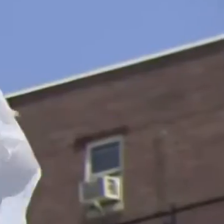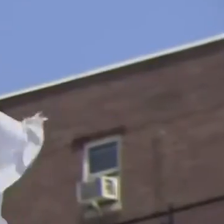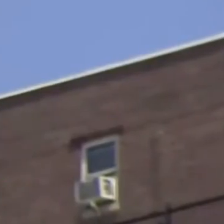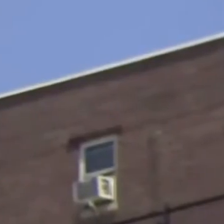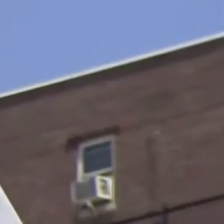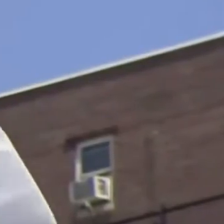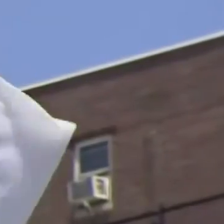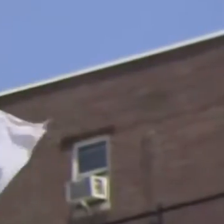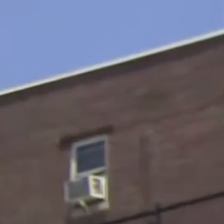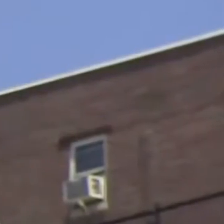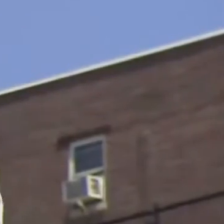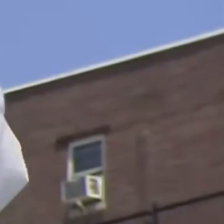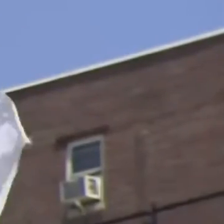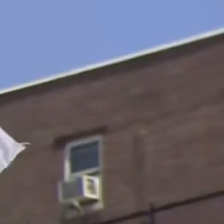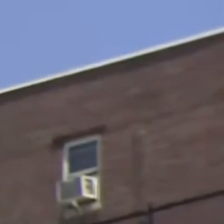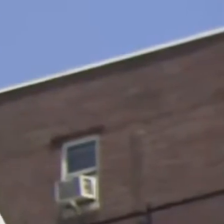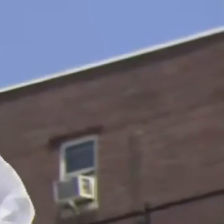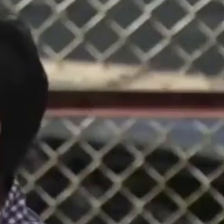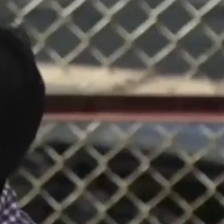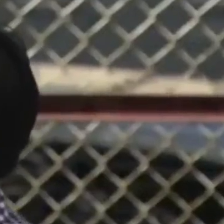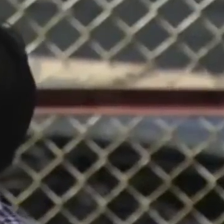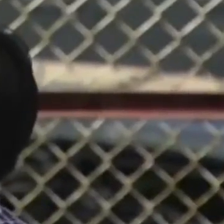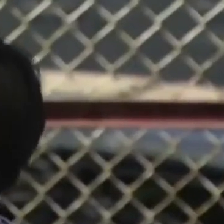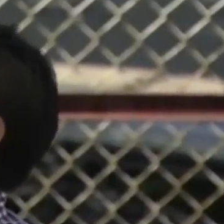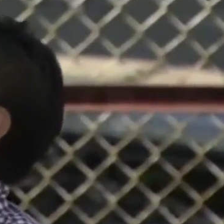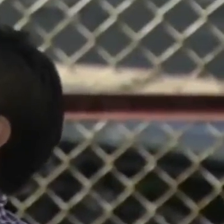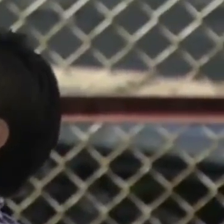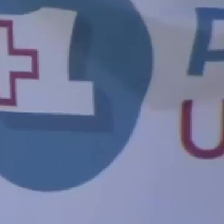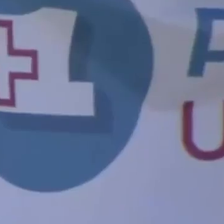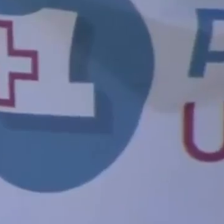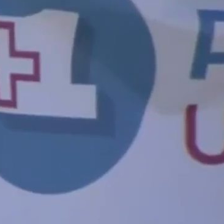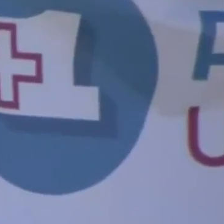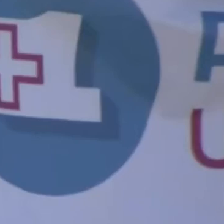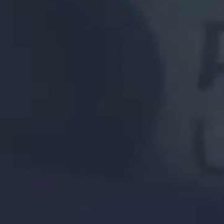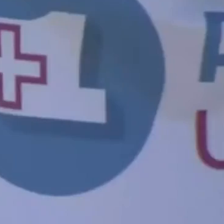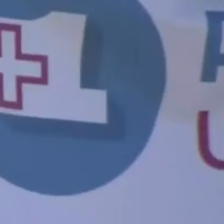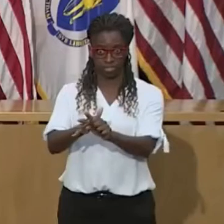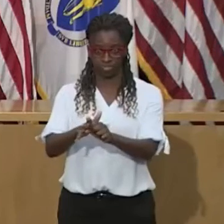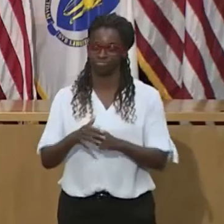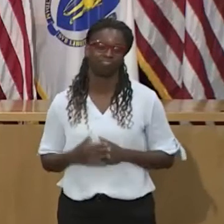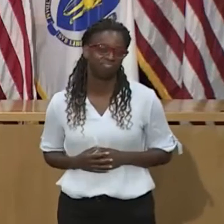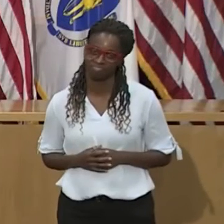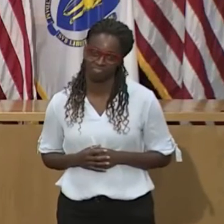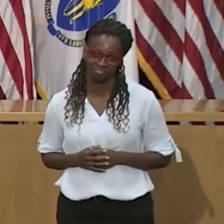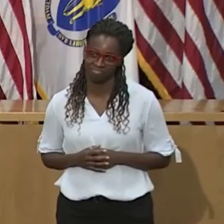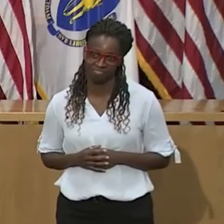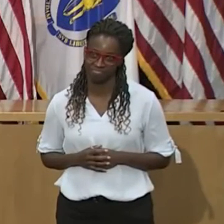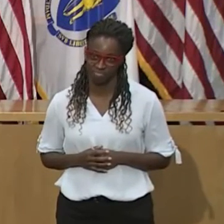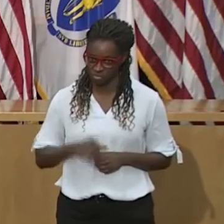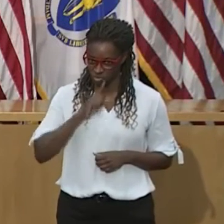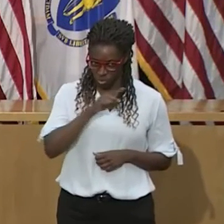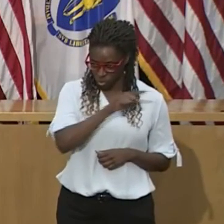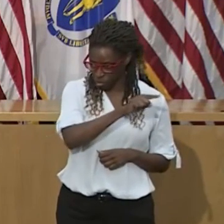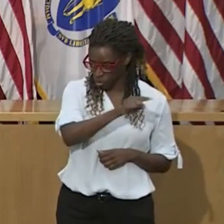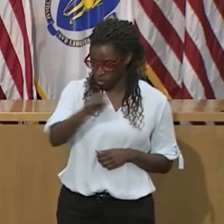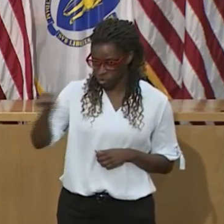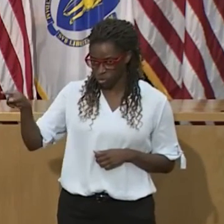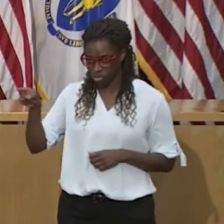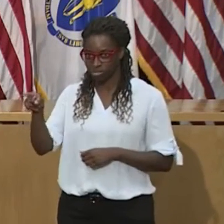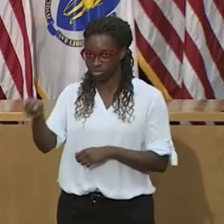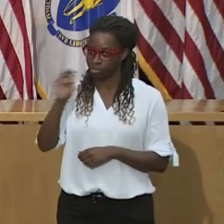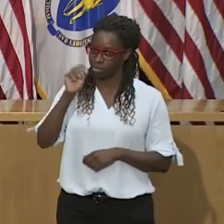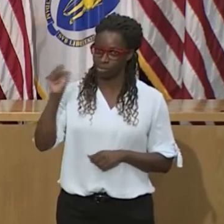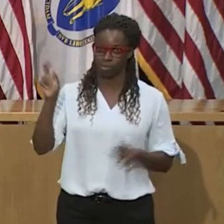introducing several new executive orders on Monday, meant to slow the spread of COVID-19. As the people of Massachusetts have done before,